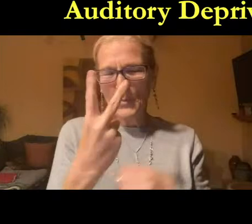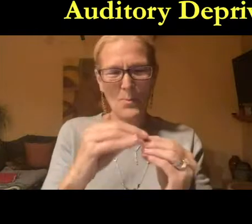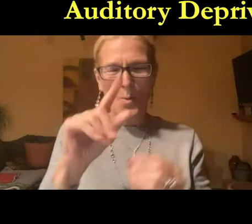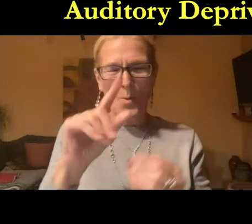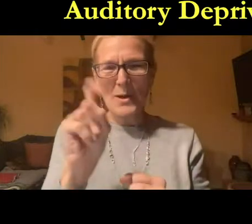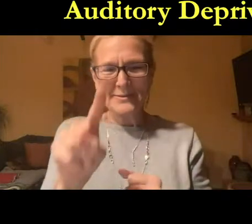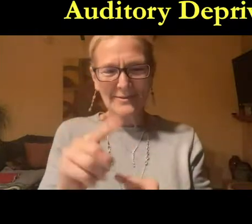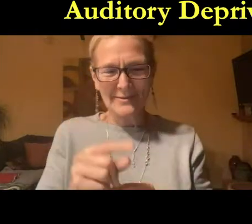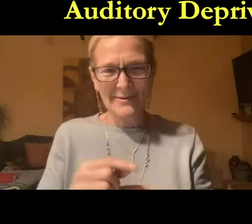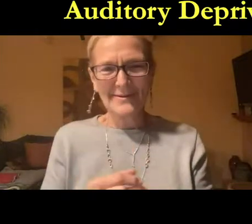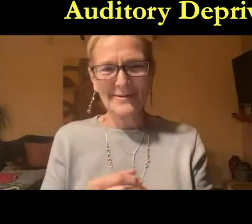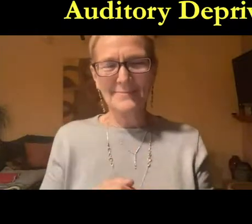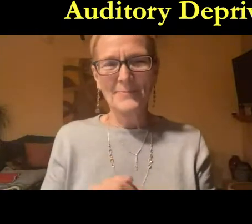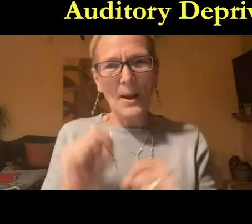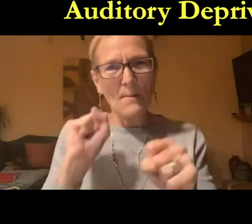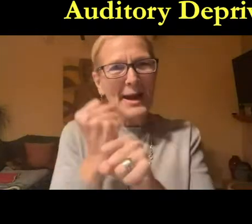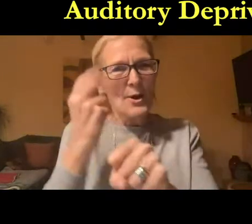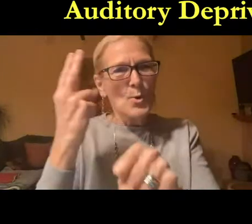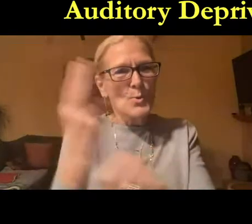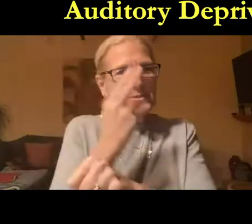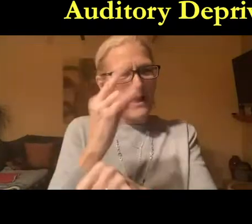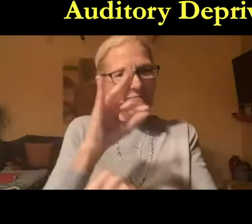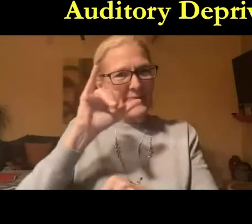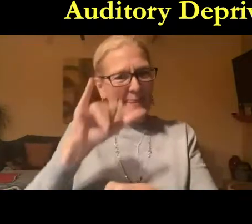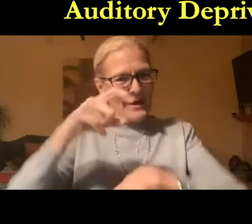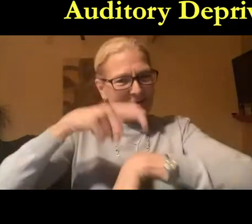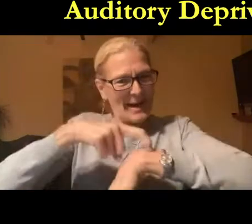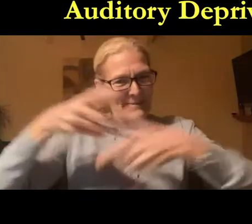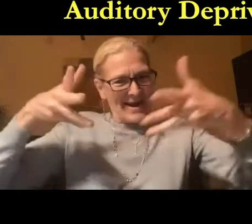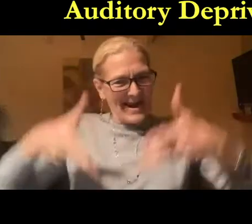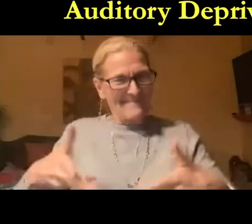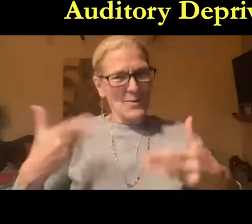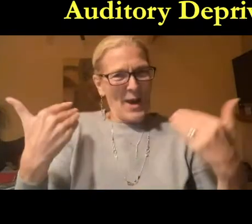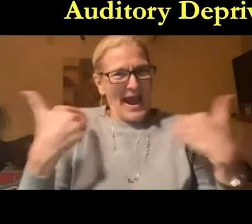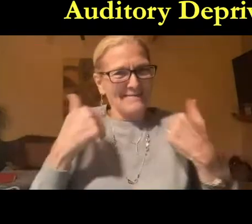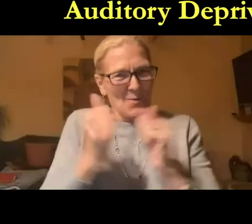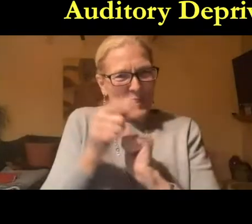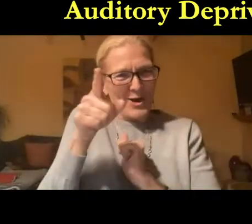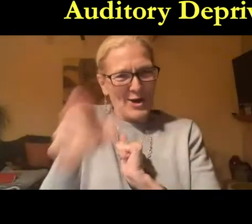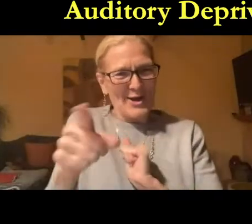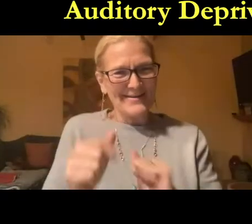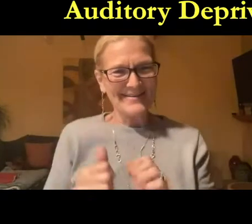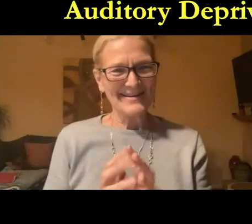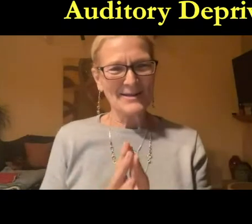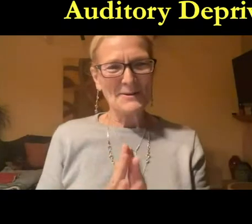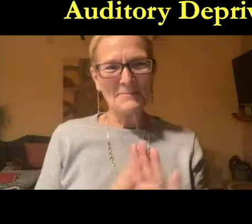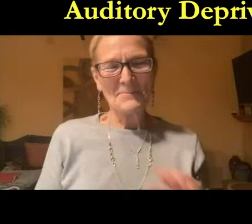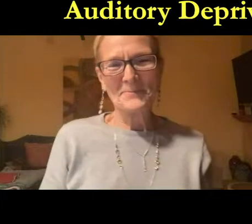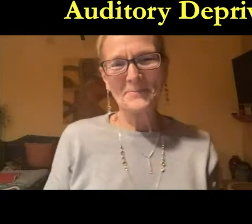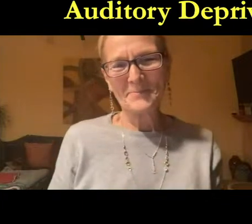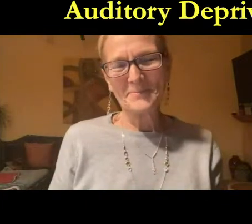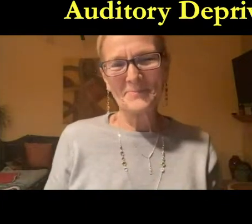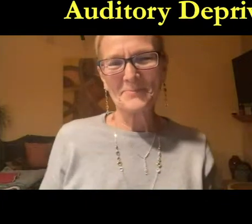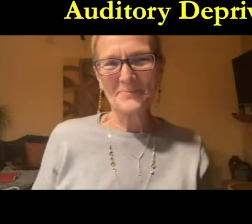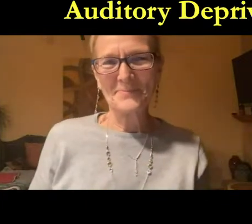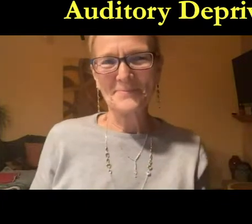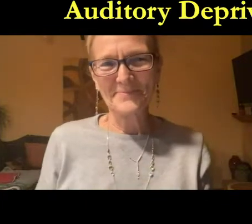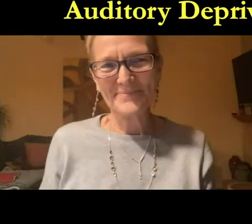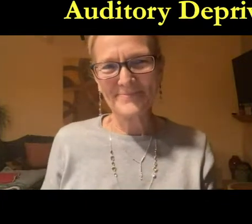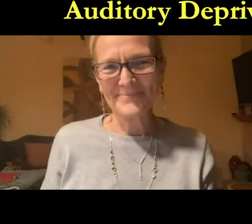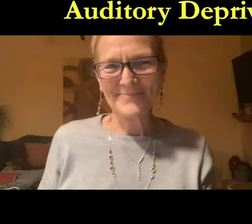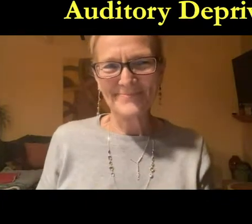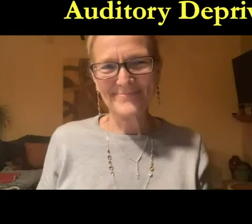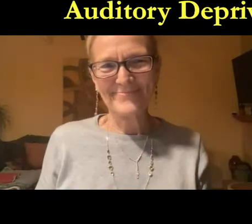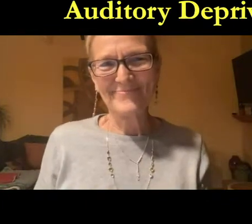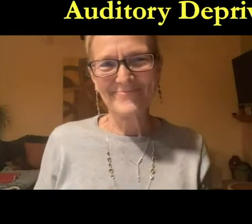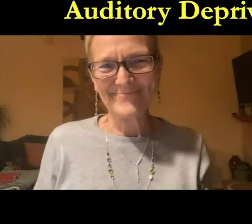was another question kavita there's a couple more questions you'll have to come on the screen we want to make